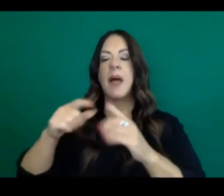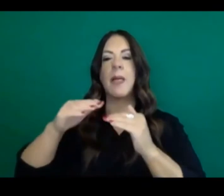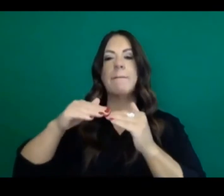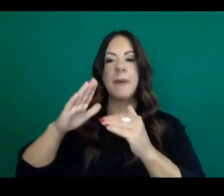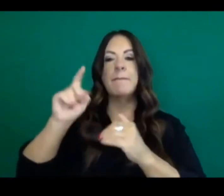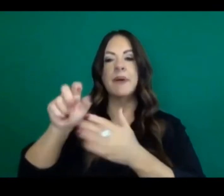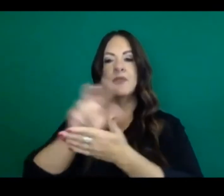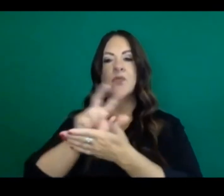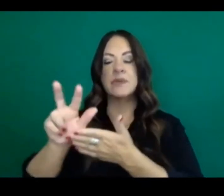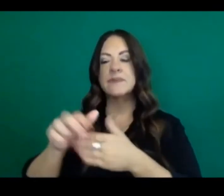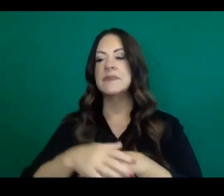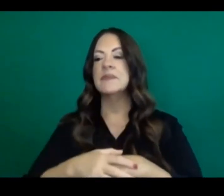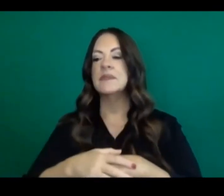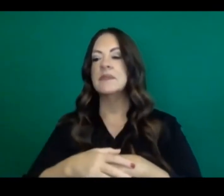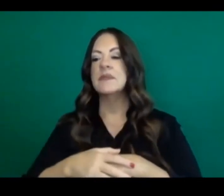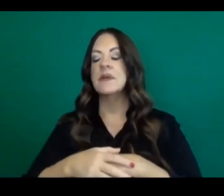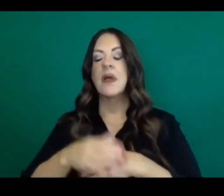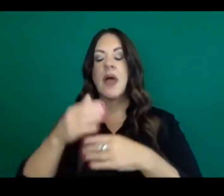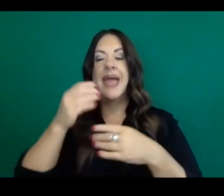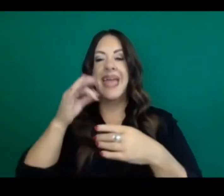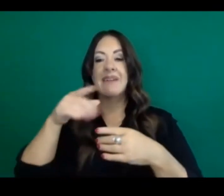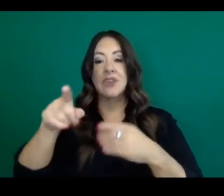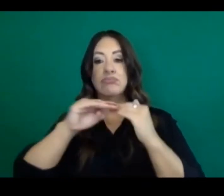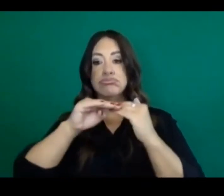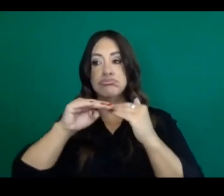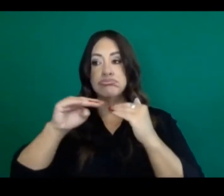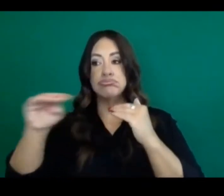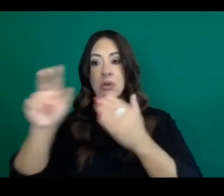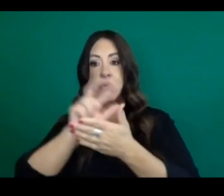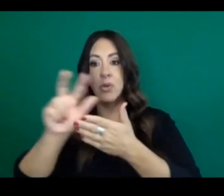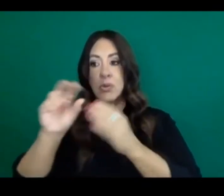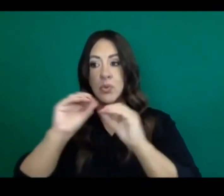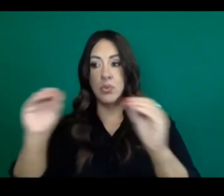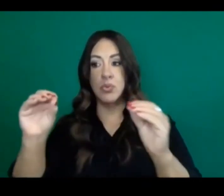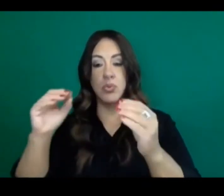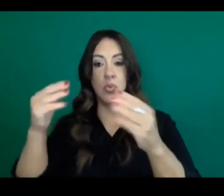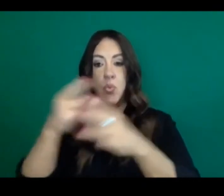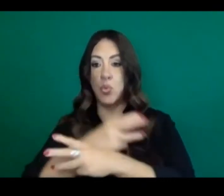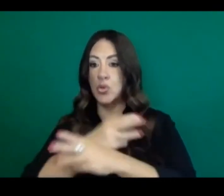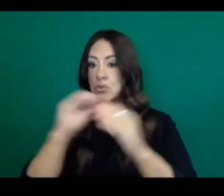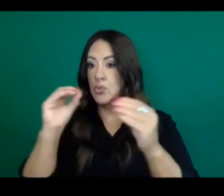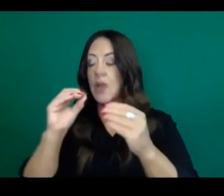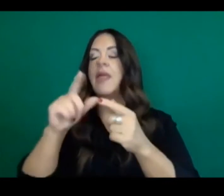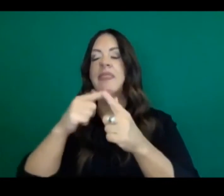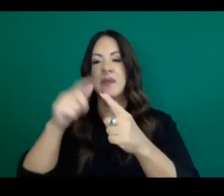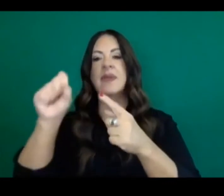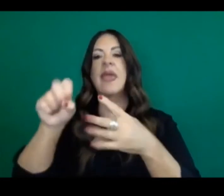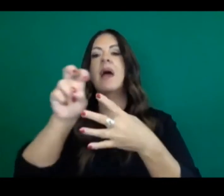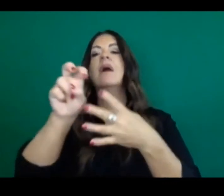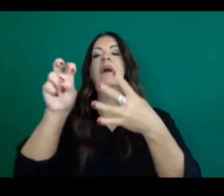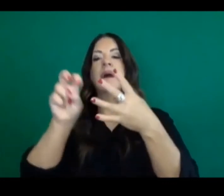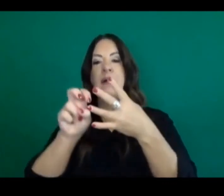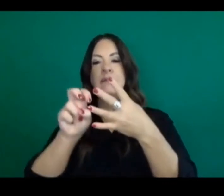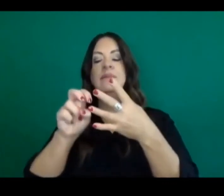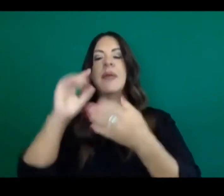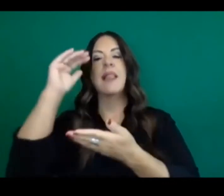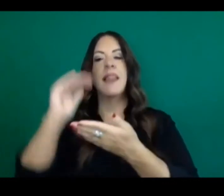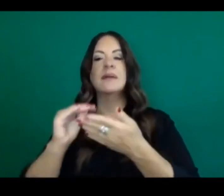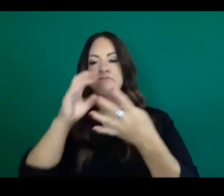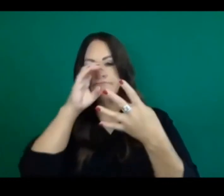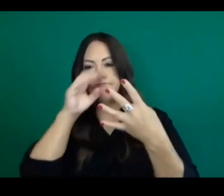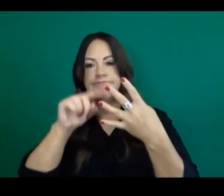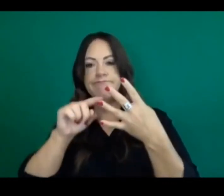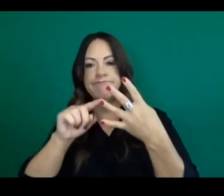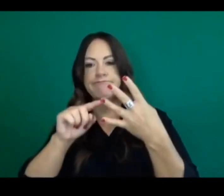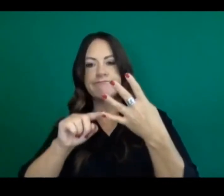to meet the next tier threshold, the next less restrictive tier, was there to make